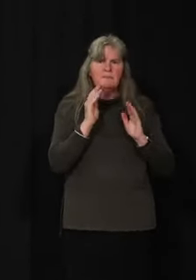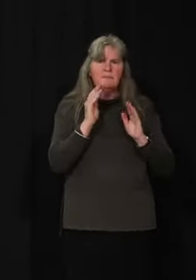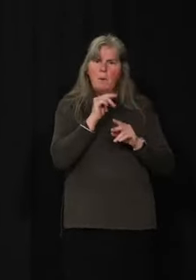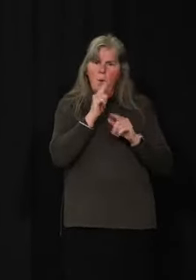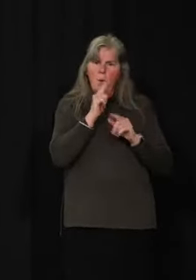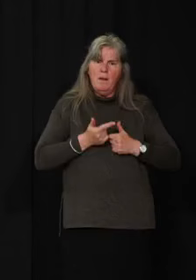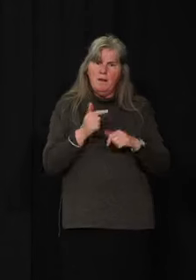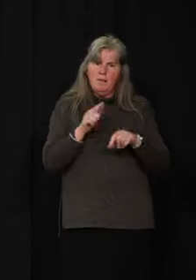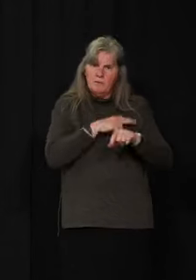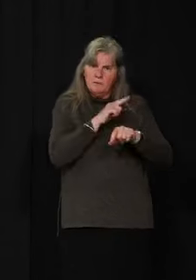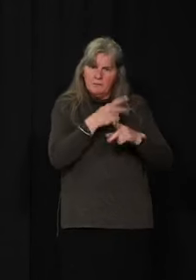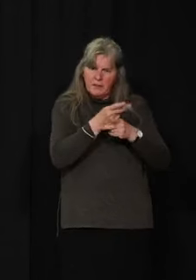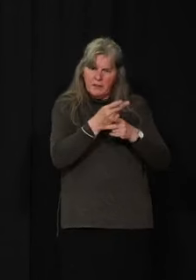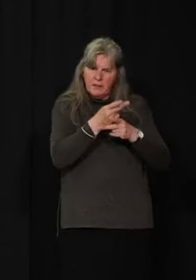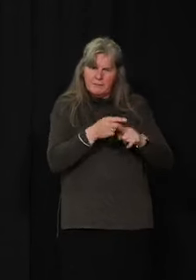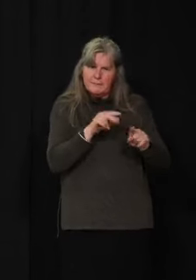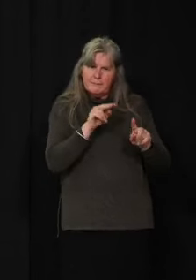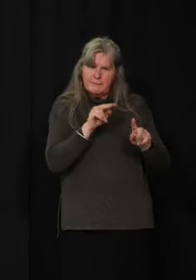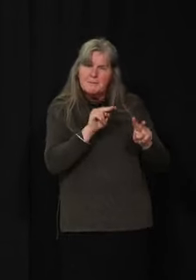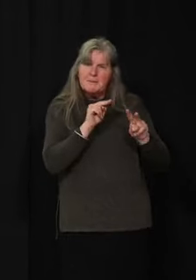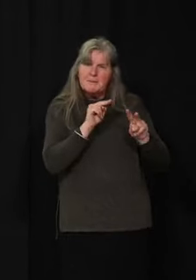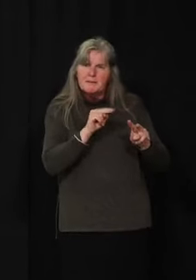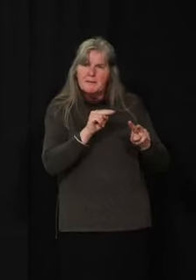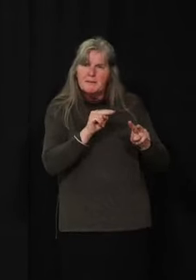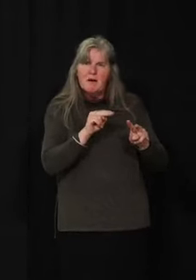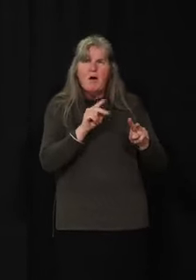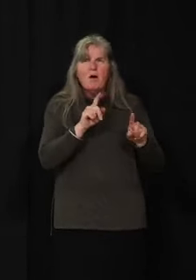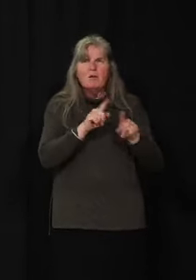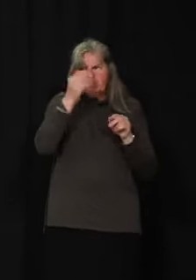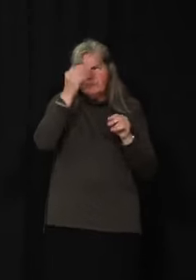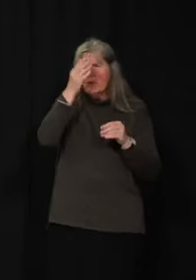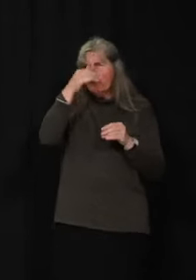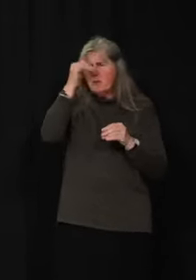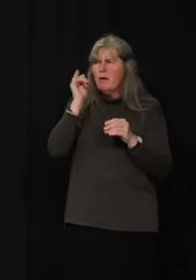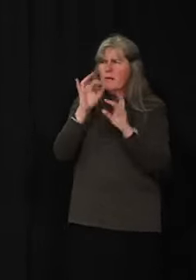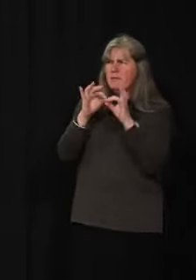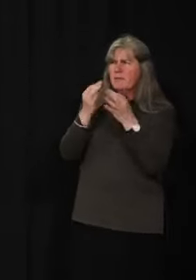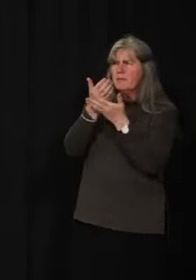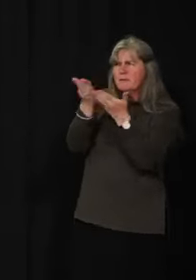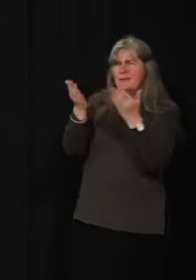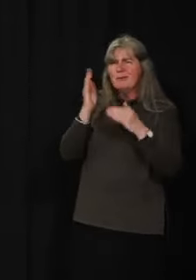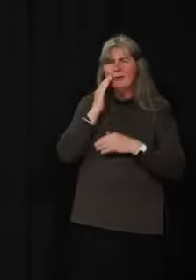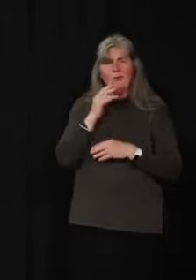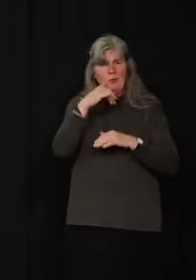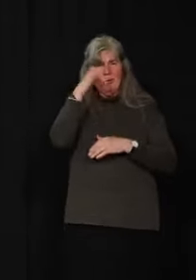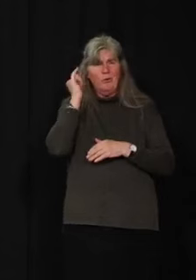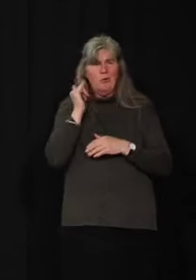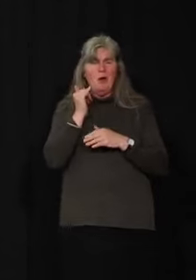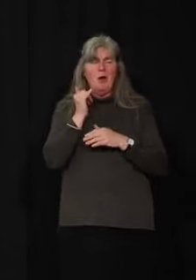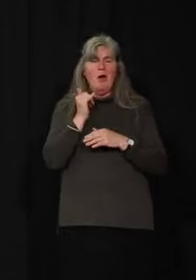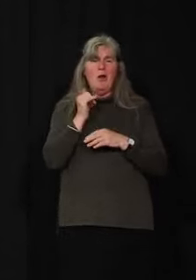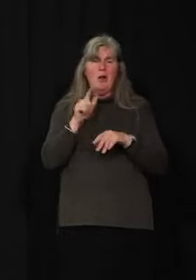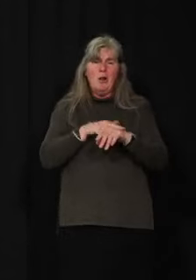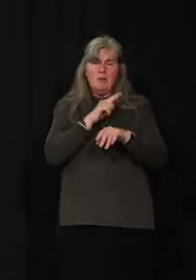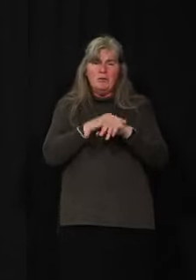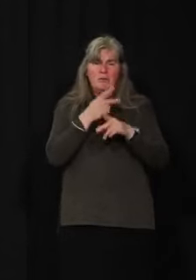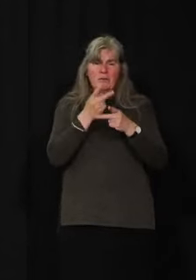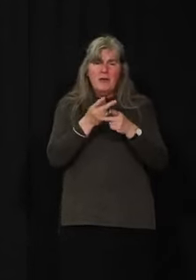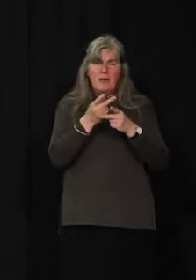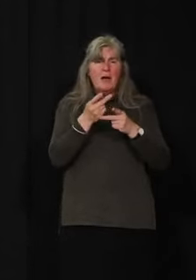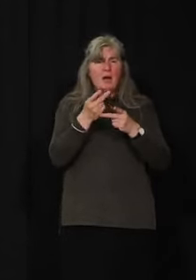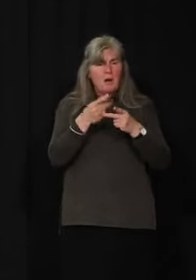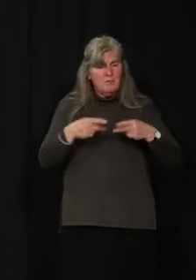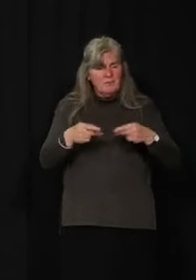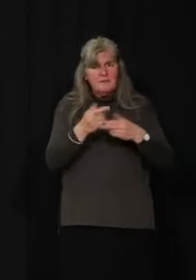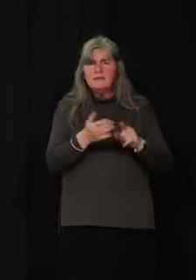-term care homes. I want to reassure Yukon families that Yukon facilities, where your loved ones are, they're